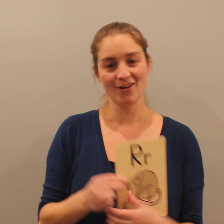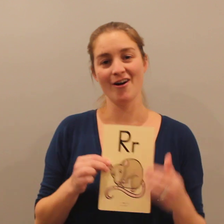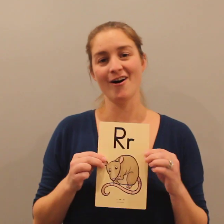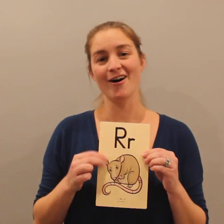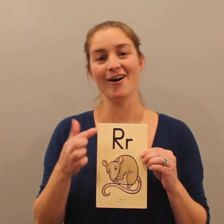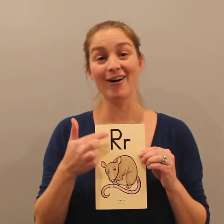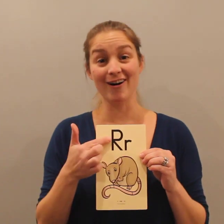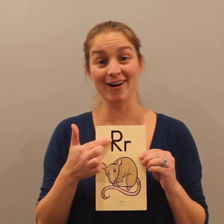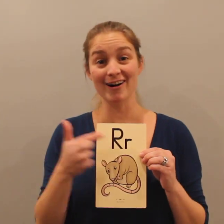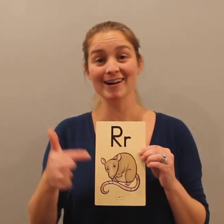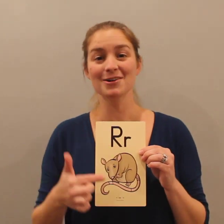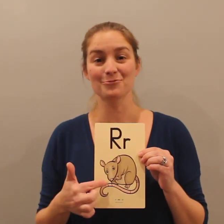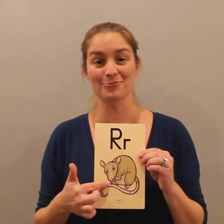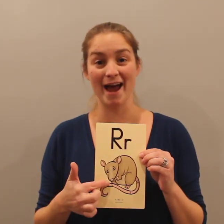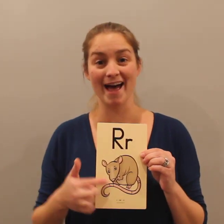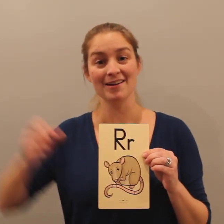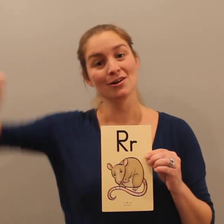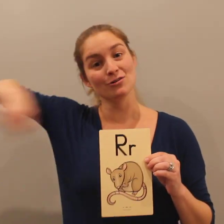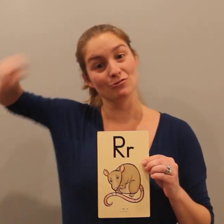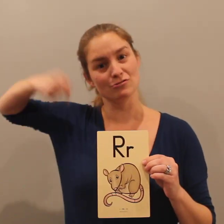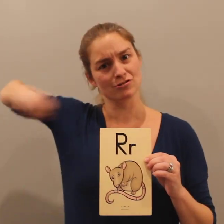R, rat, r.